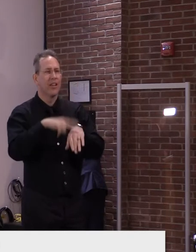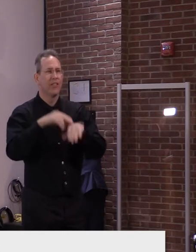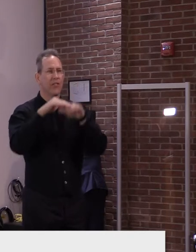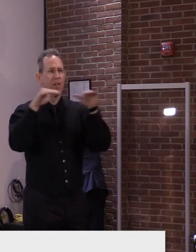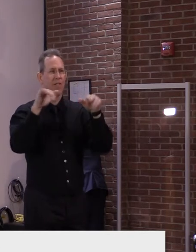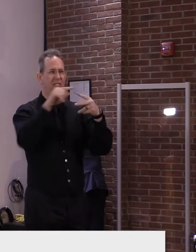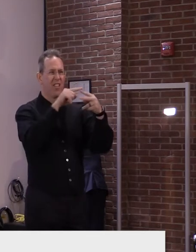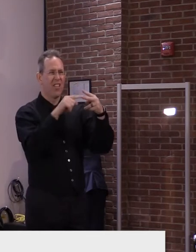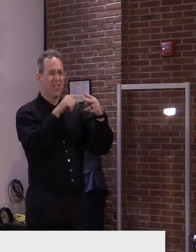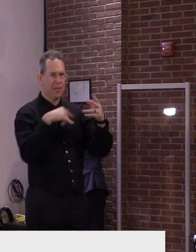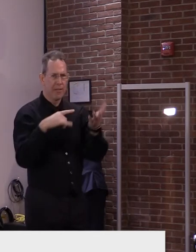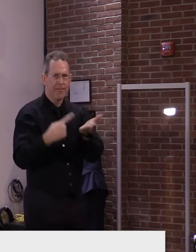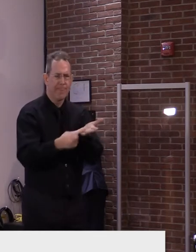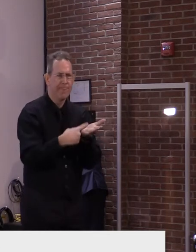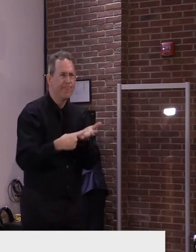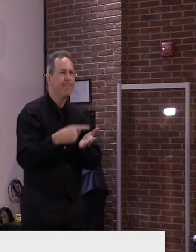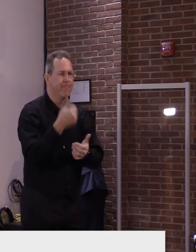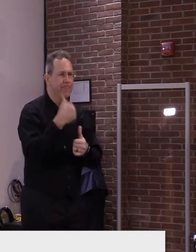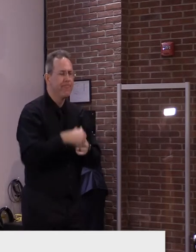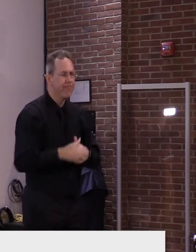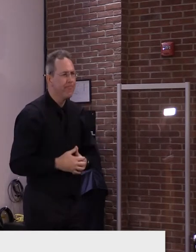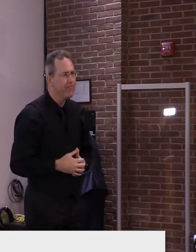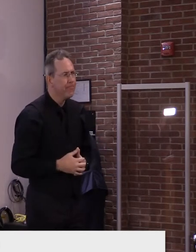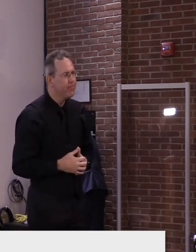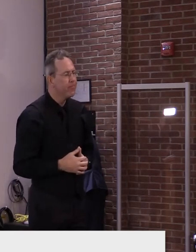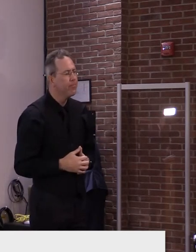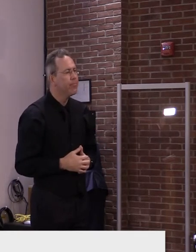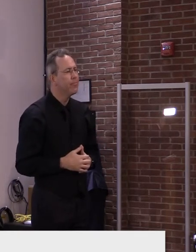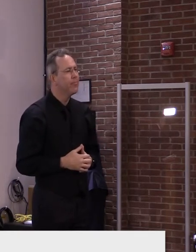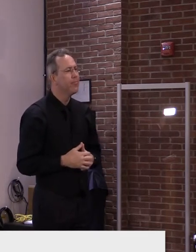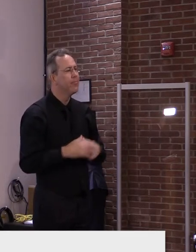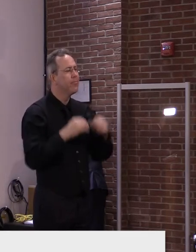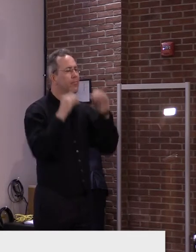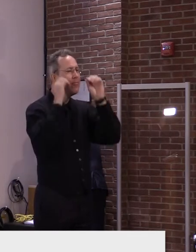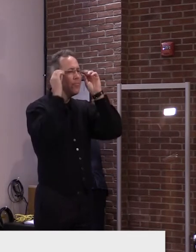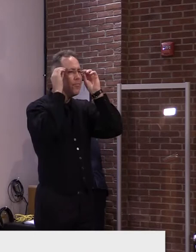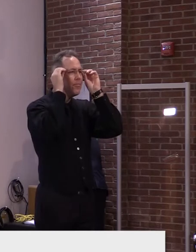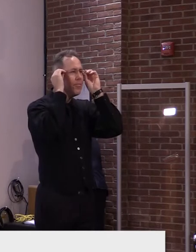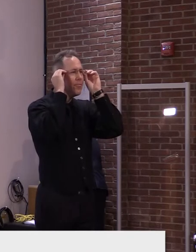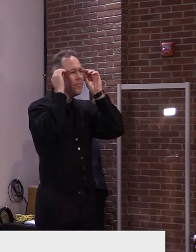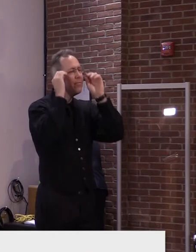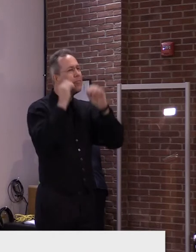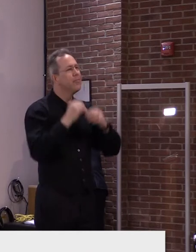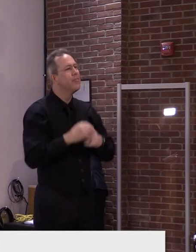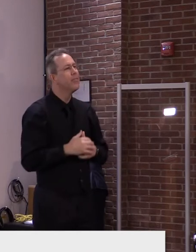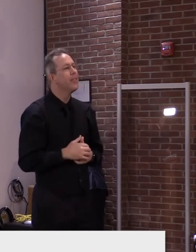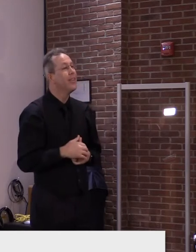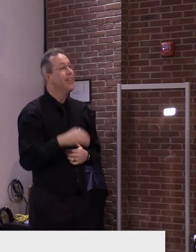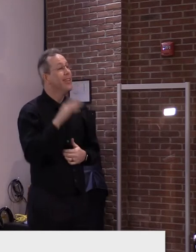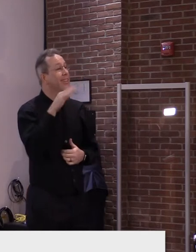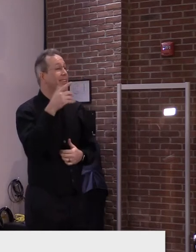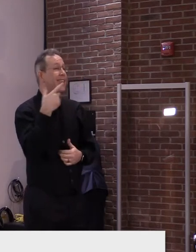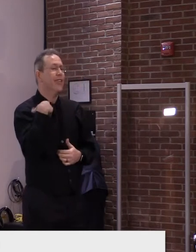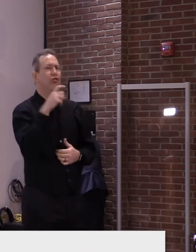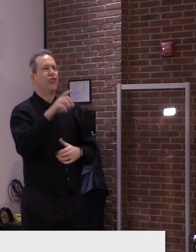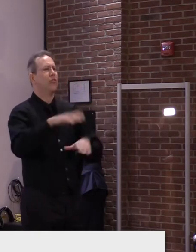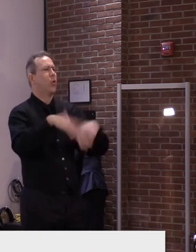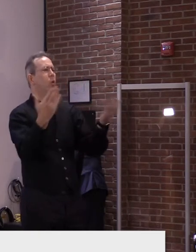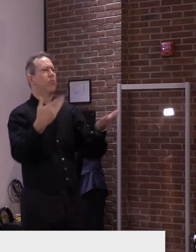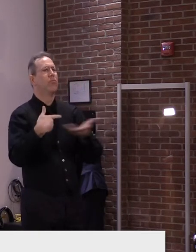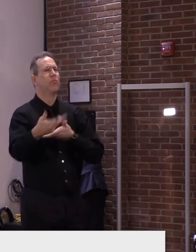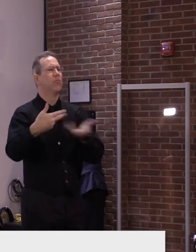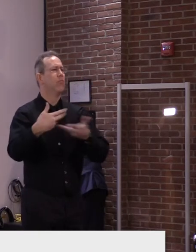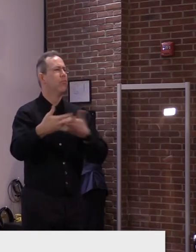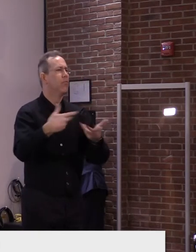us. And, um, and I would just say, uh, that we, we, we have to have the conversation, uh, from what we announced today,